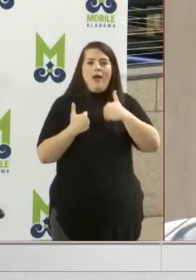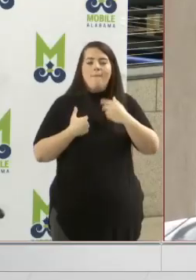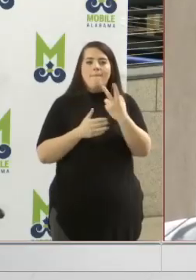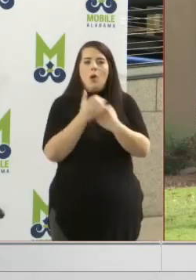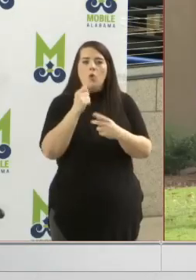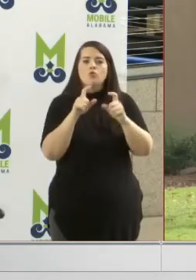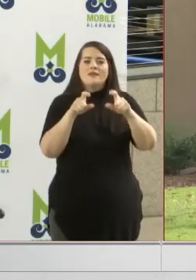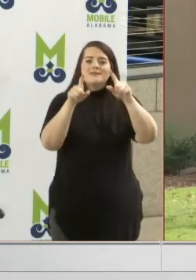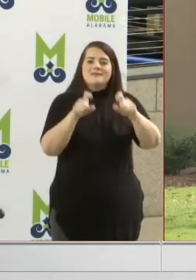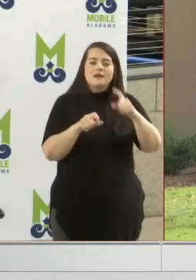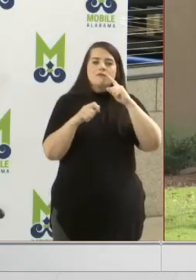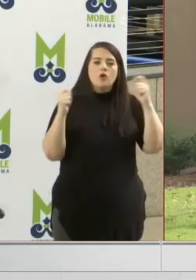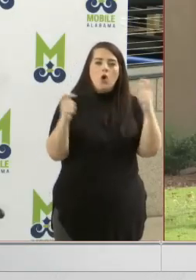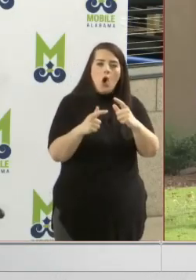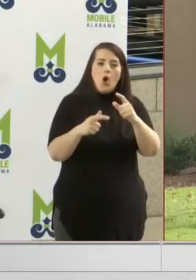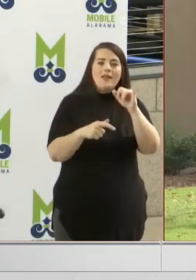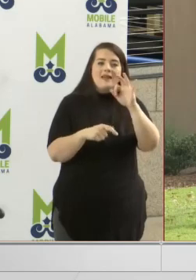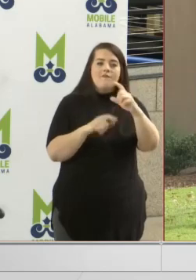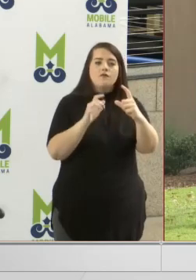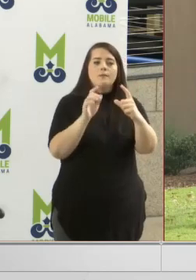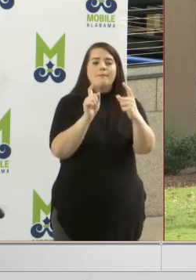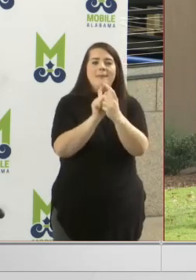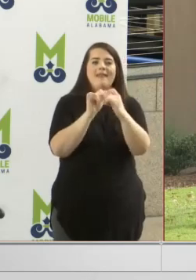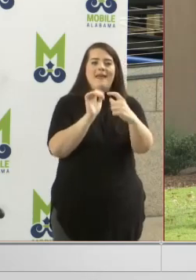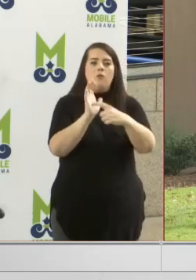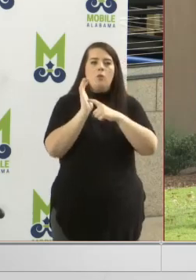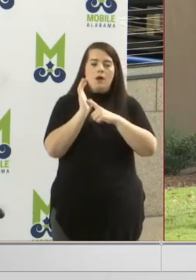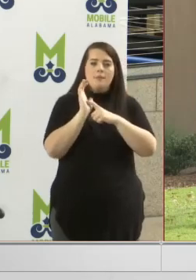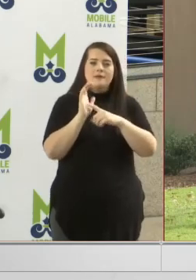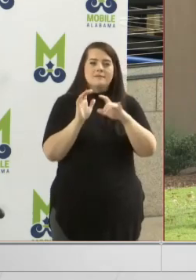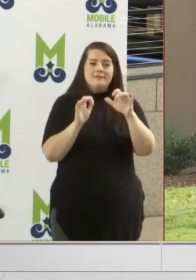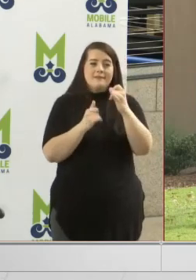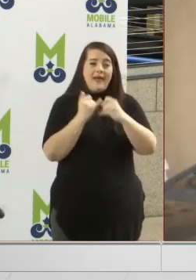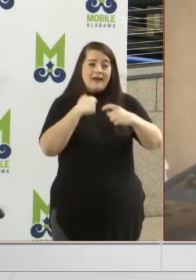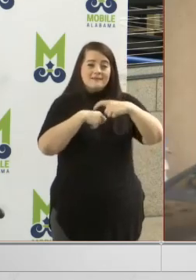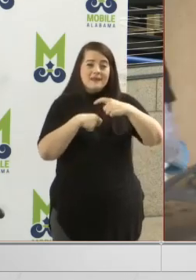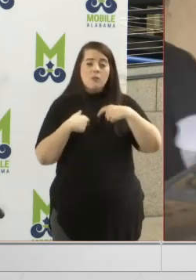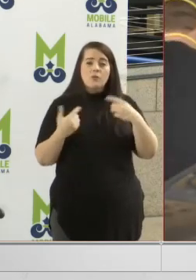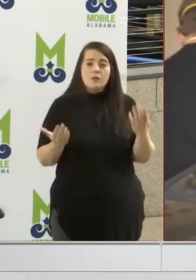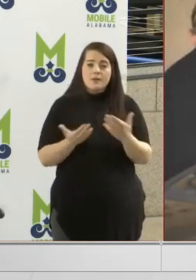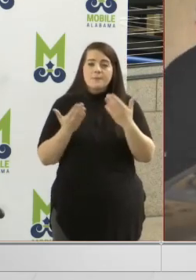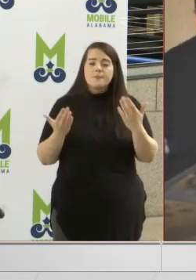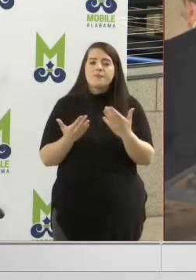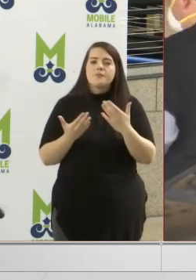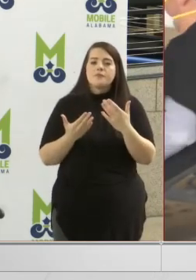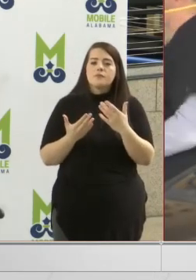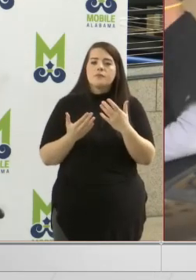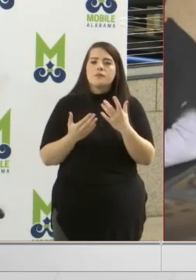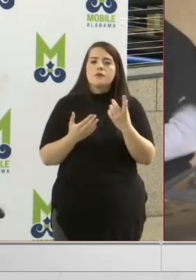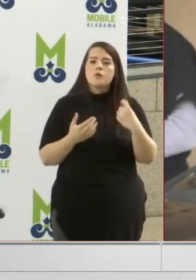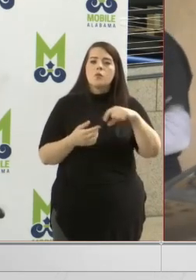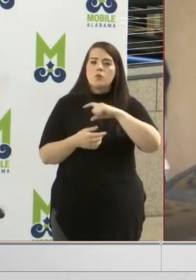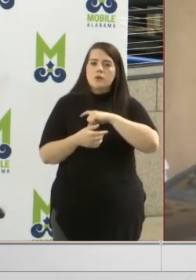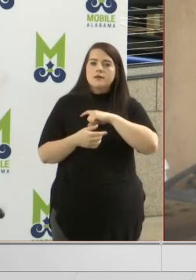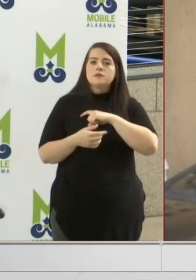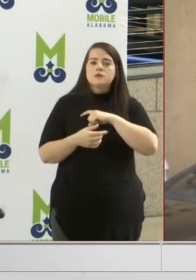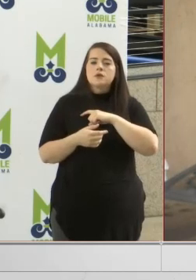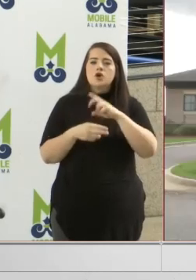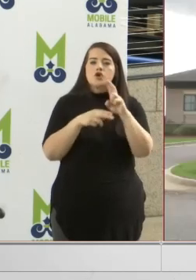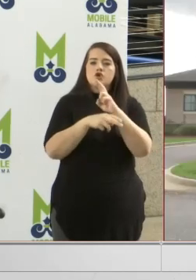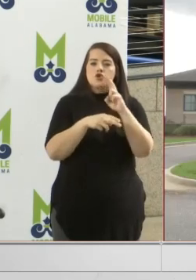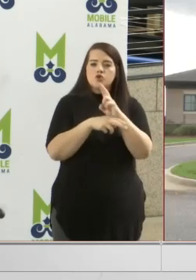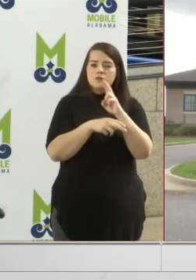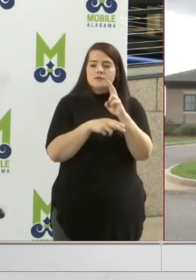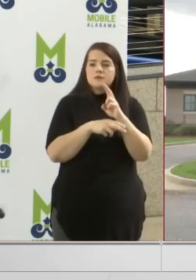tested for all of them if you meet the criteria. As I said last time we were here, we are using